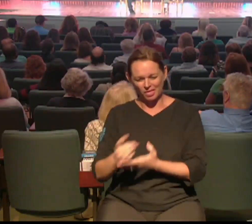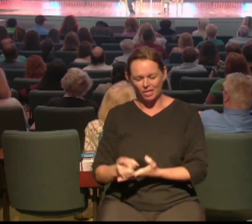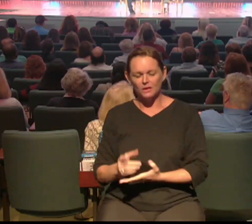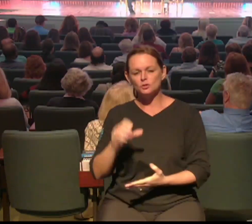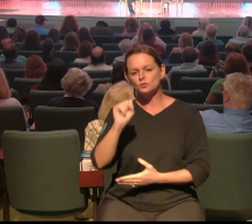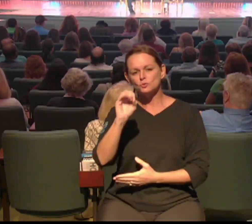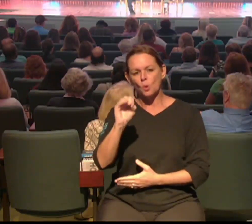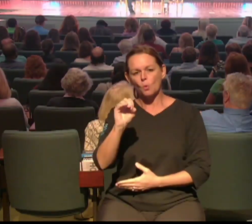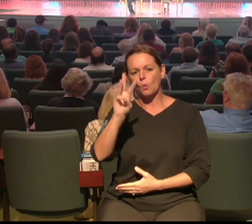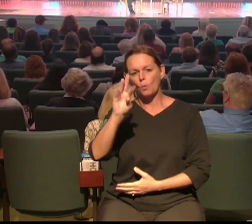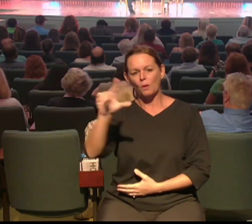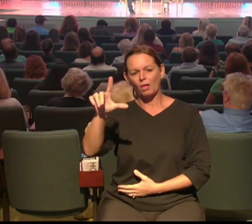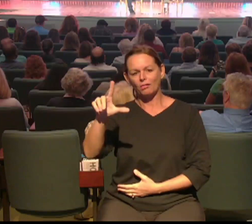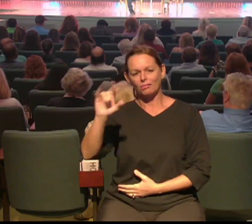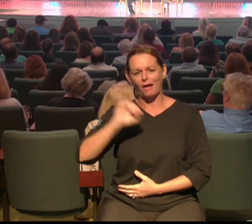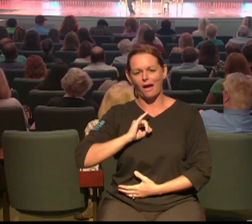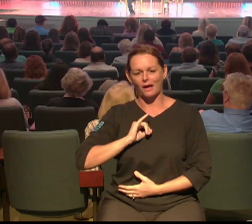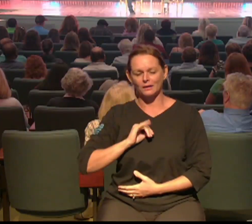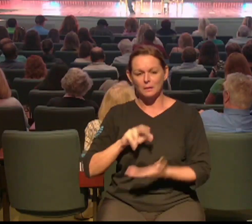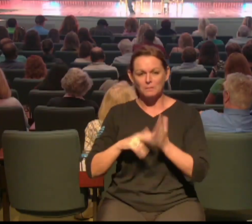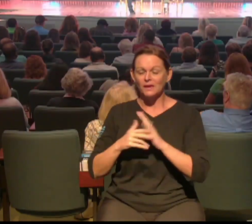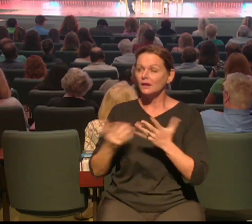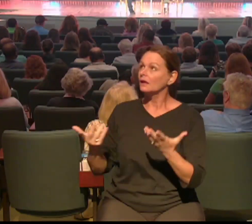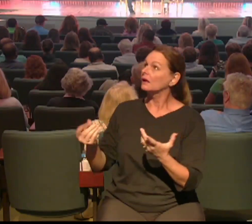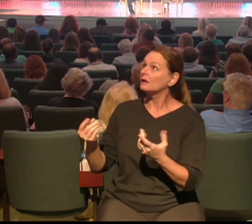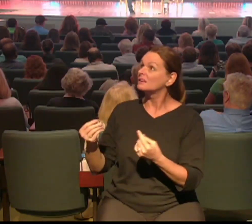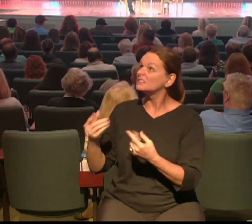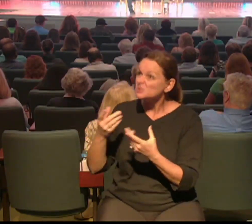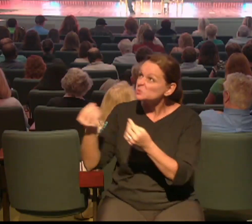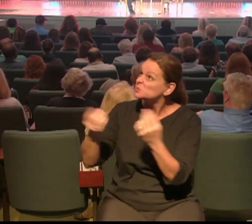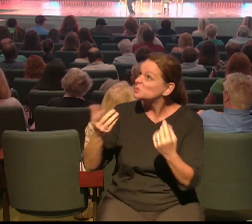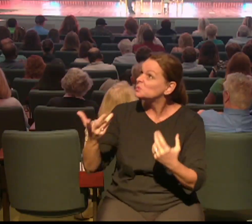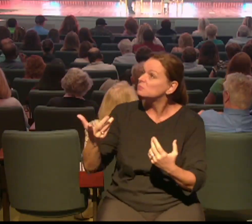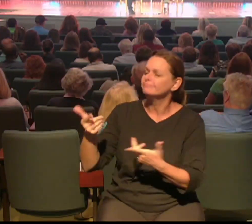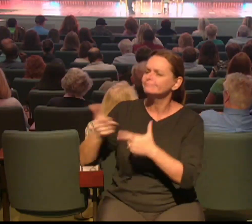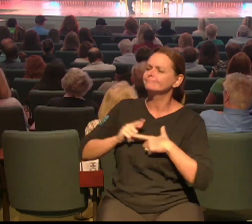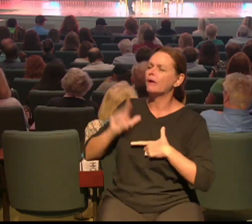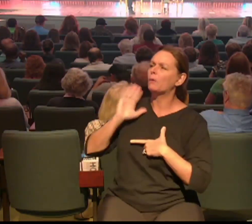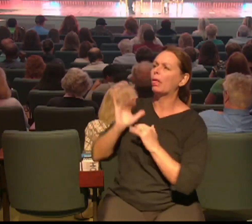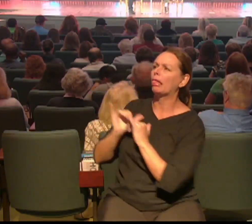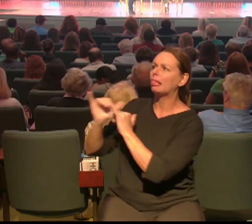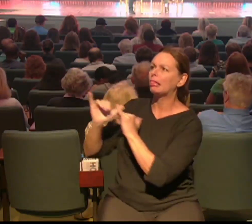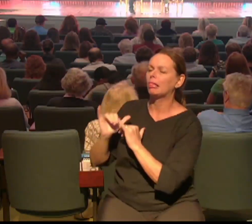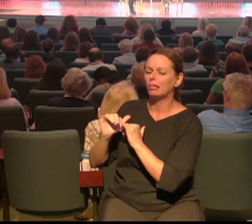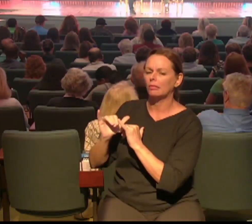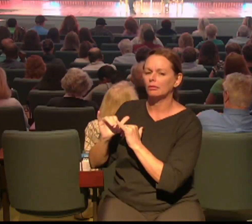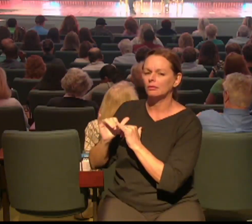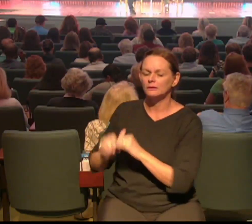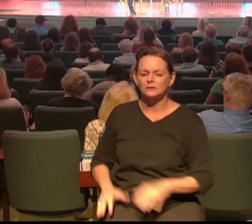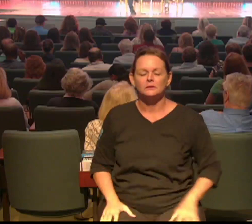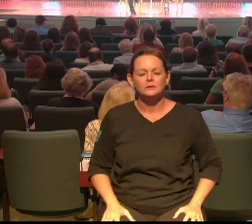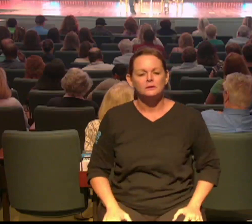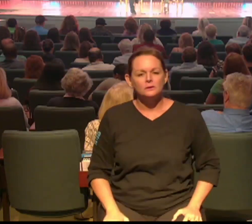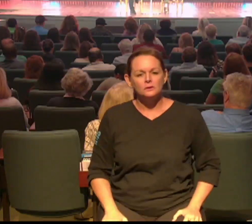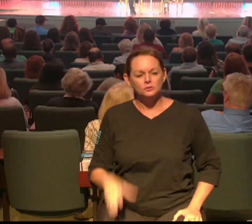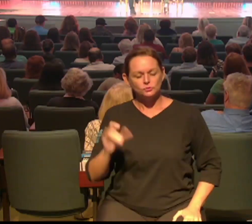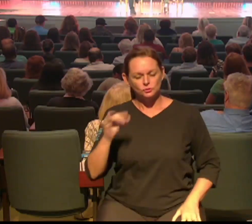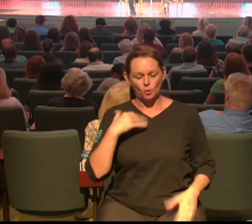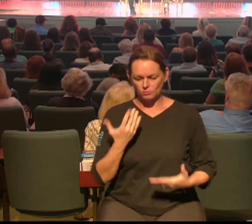a Christian. And that if we are going to follow Jesus, then we have to do what Jesus did. Yeah, kicked off the series when we kicked off our 21 days of